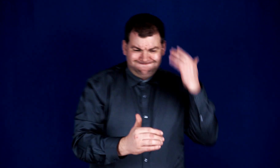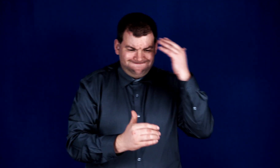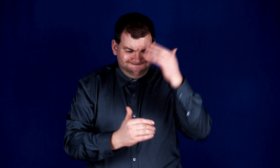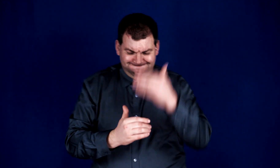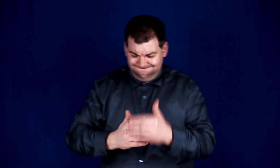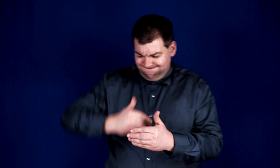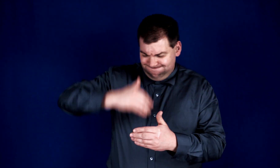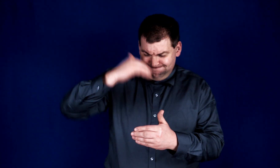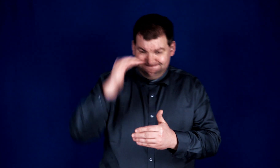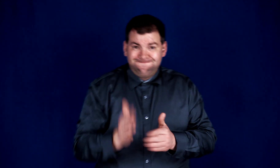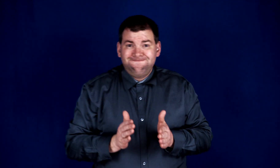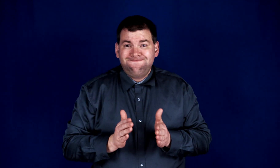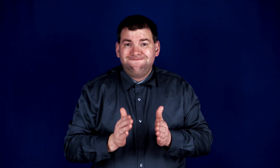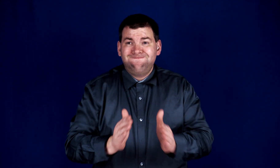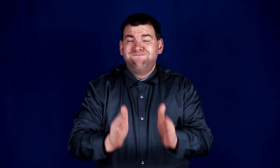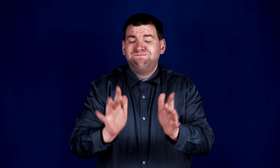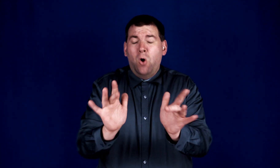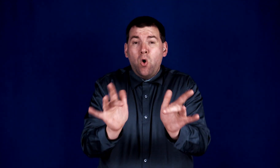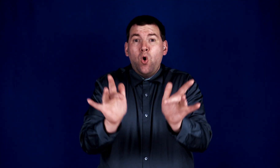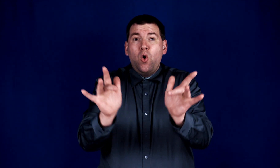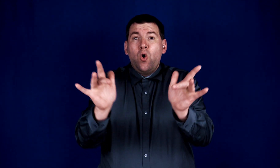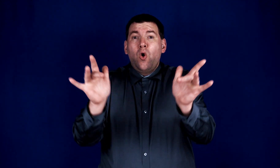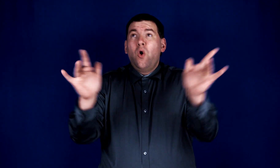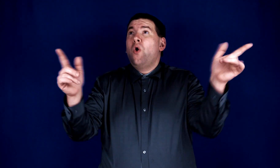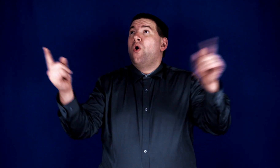becomes as bright as the day